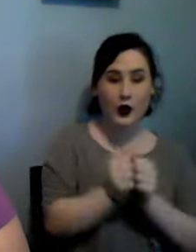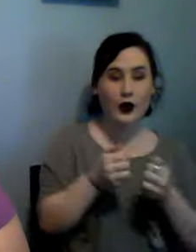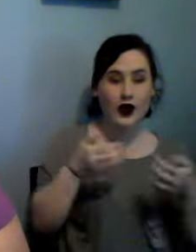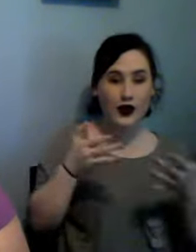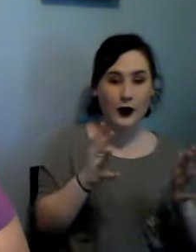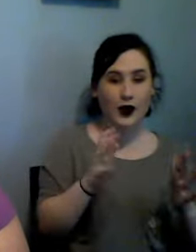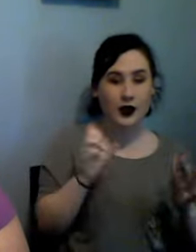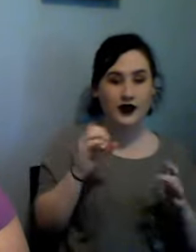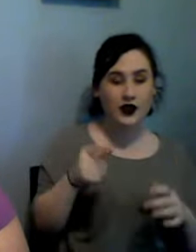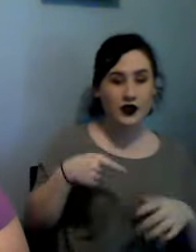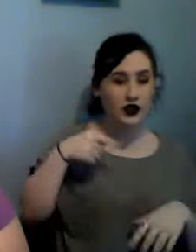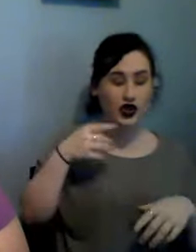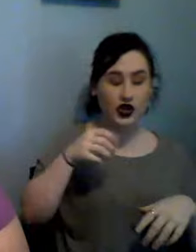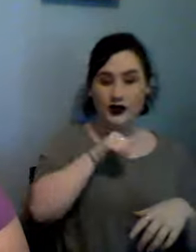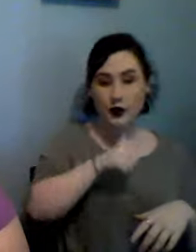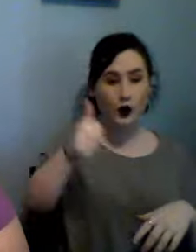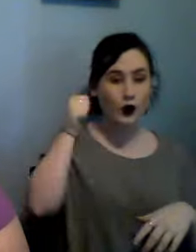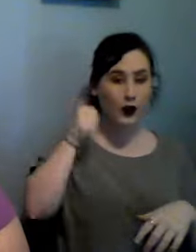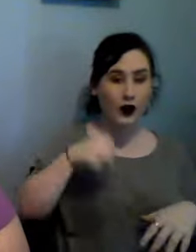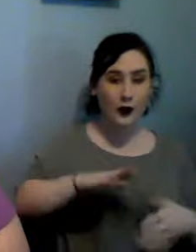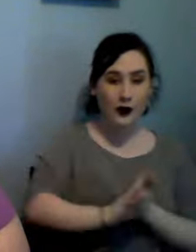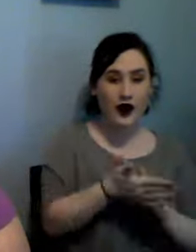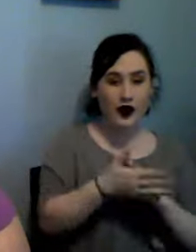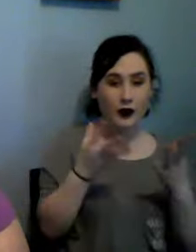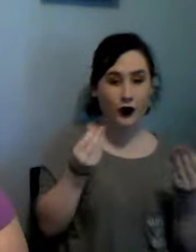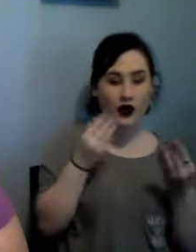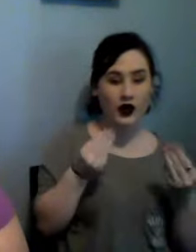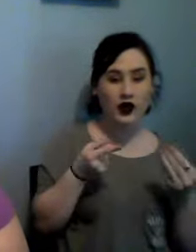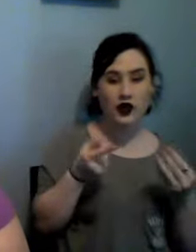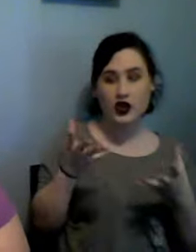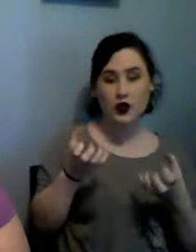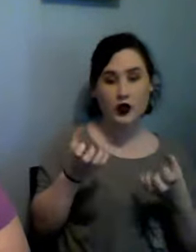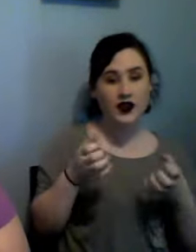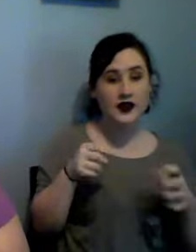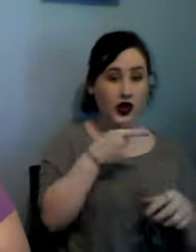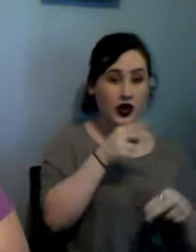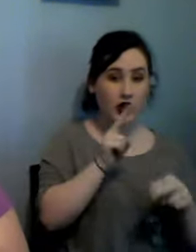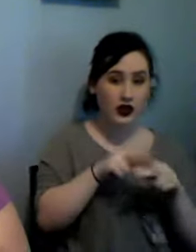I want my recliner in there my chair